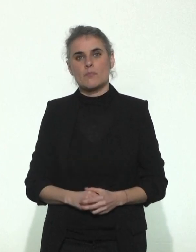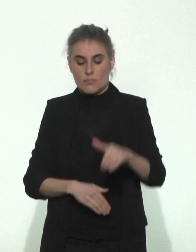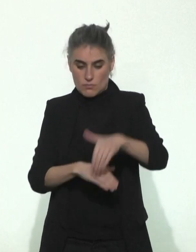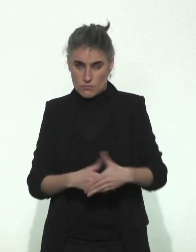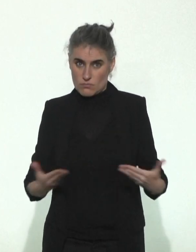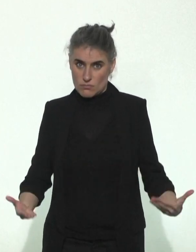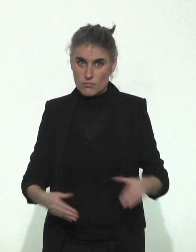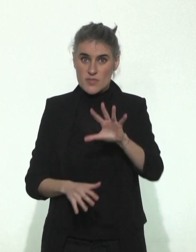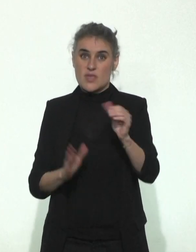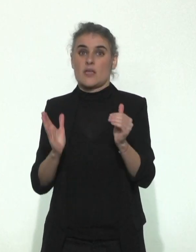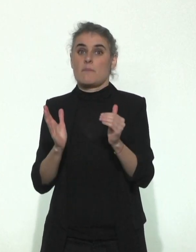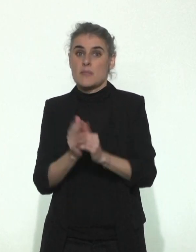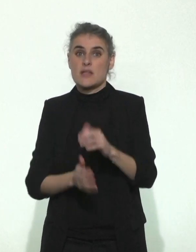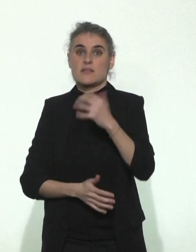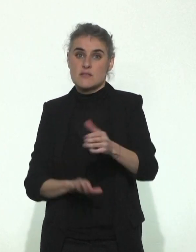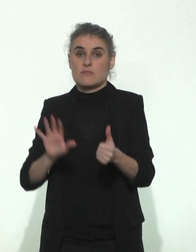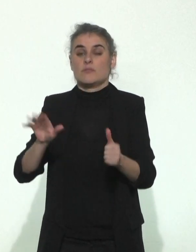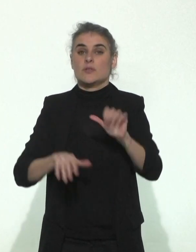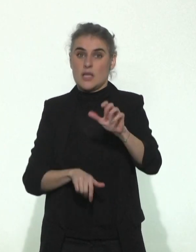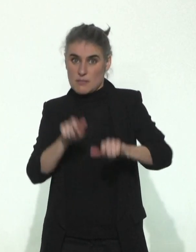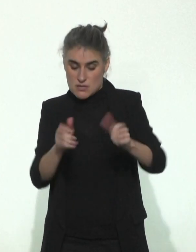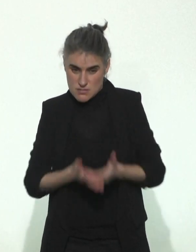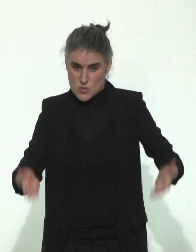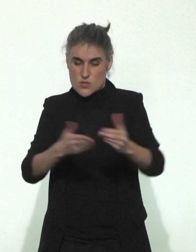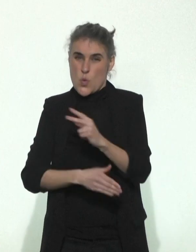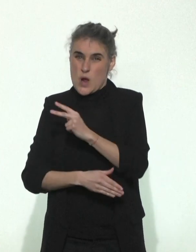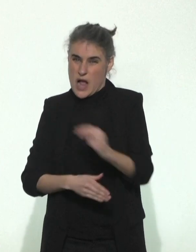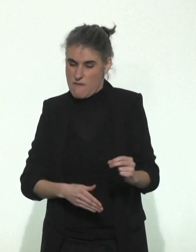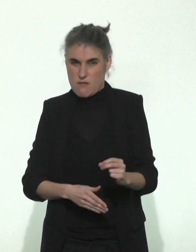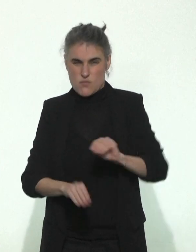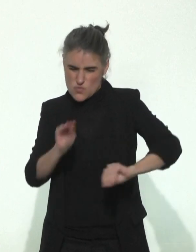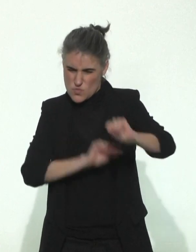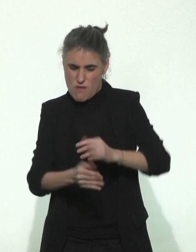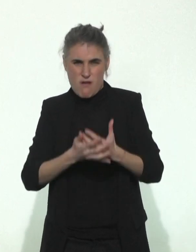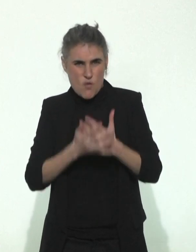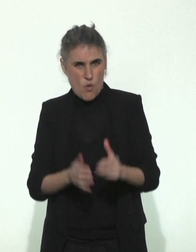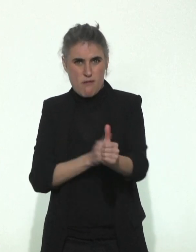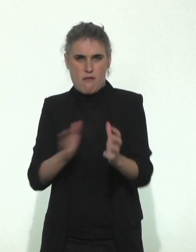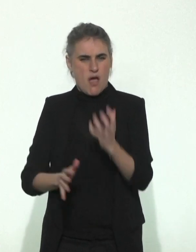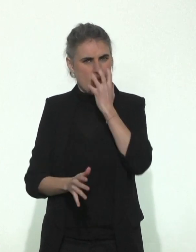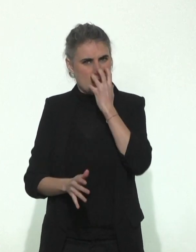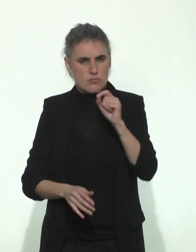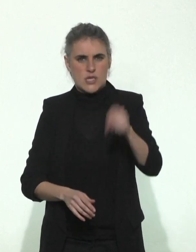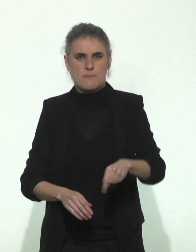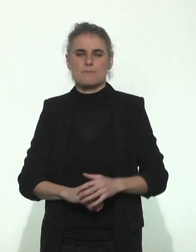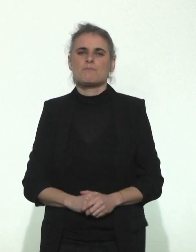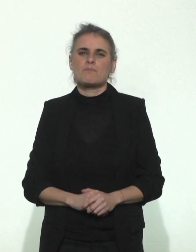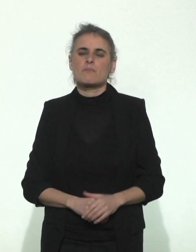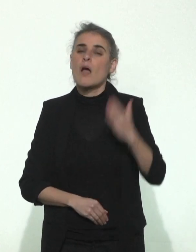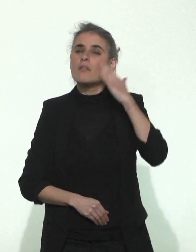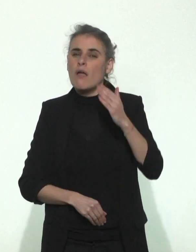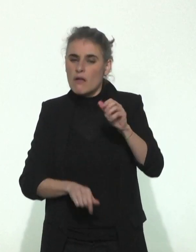As of tonight, 5,565 people in intensive care require serious treatment.